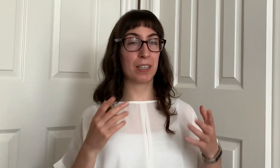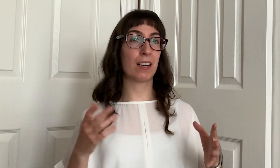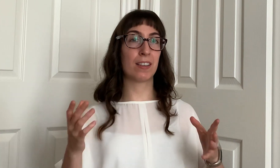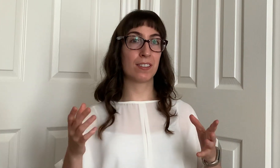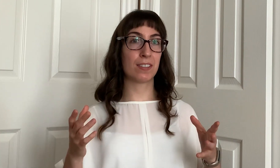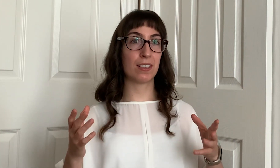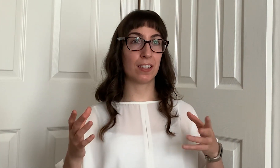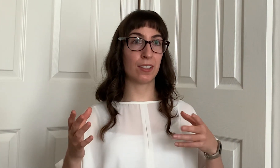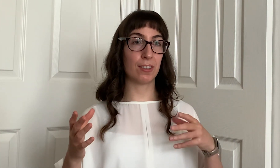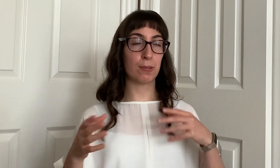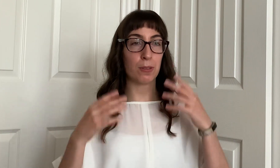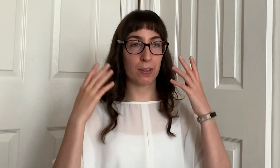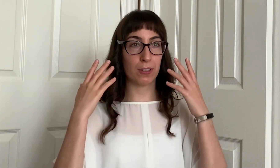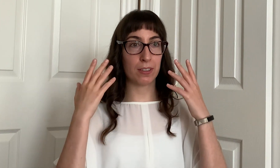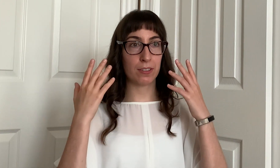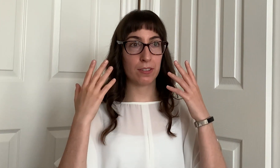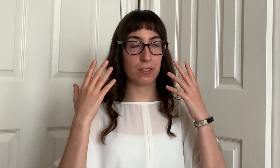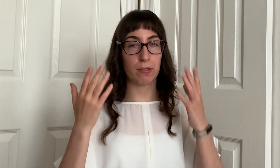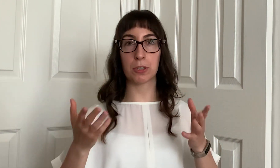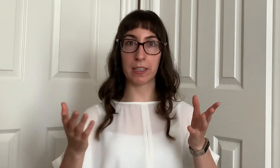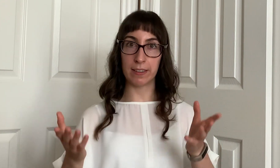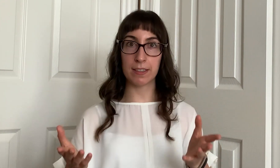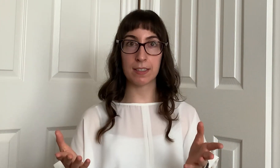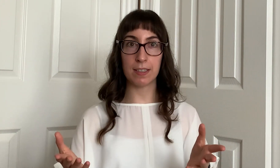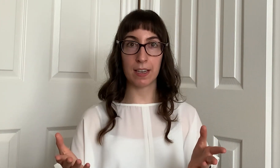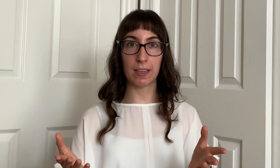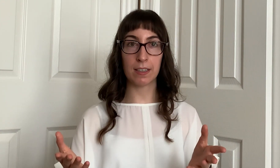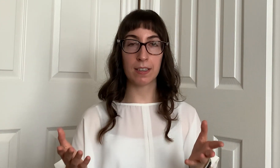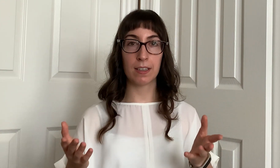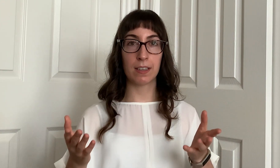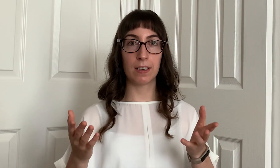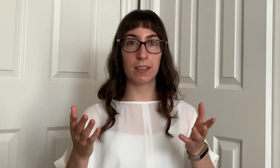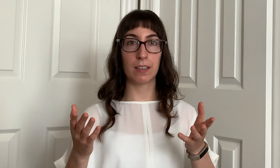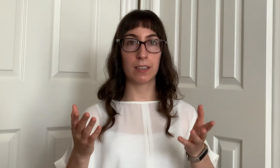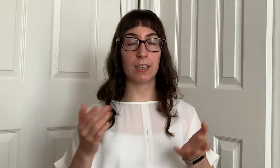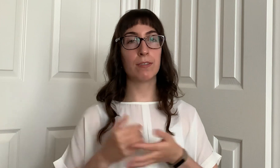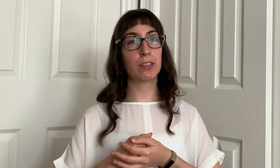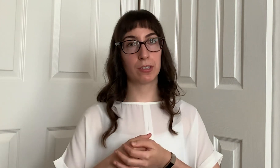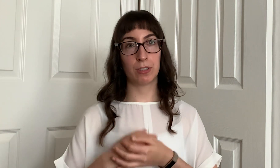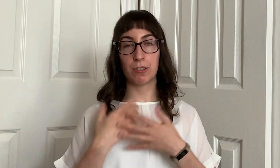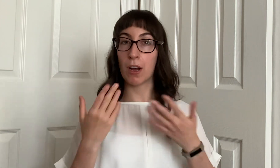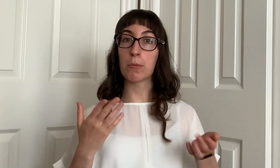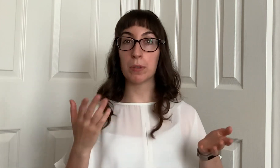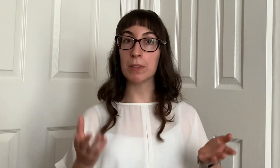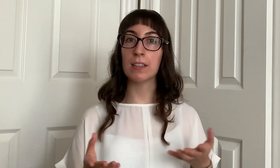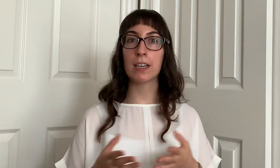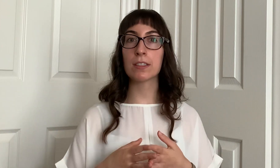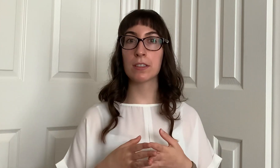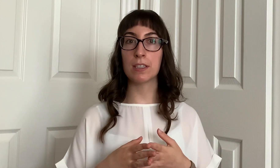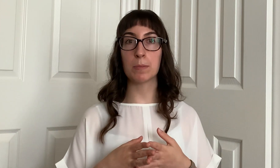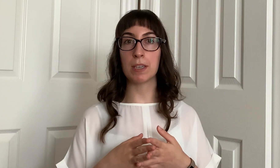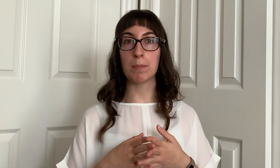because you're socially listening even though you're not replying to these people